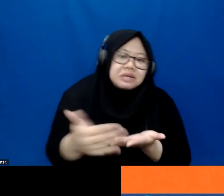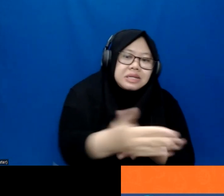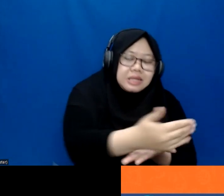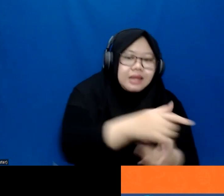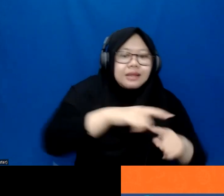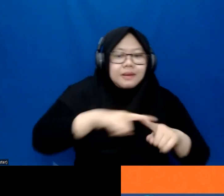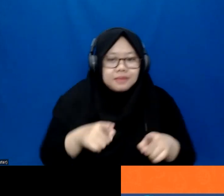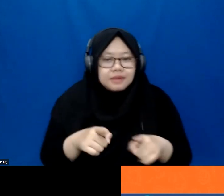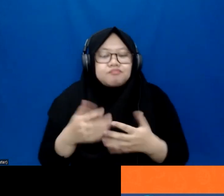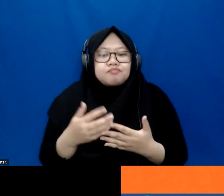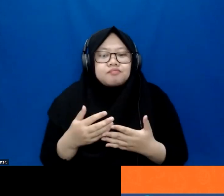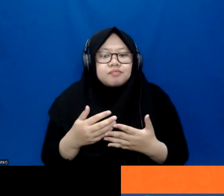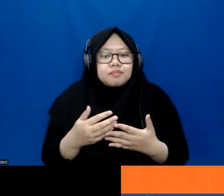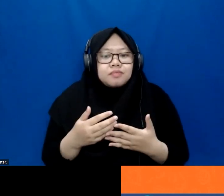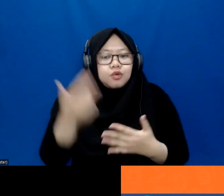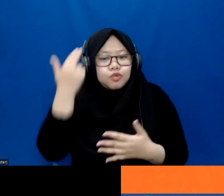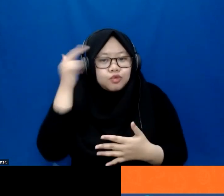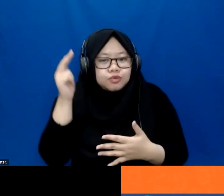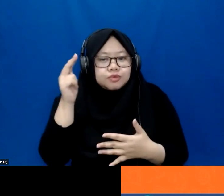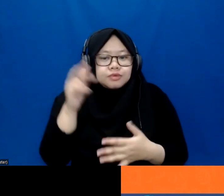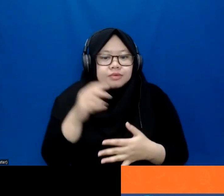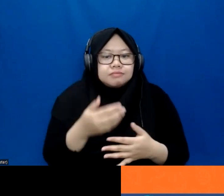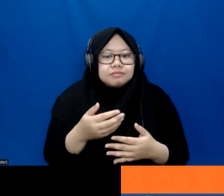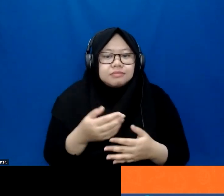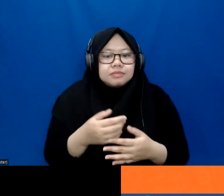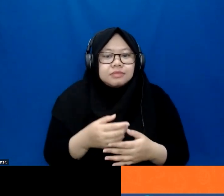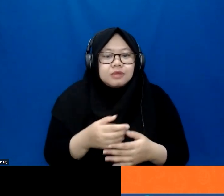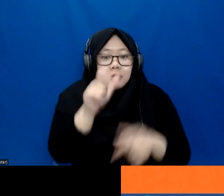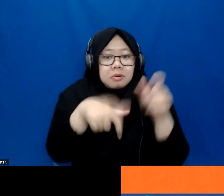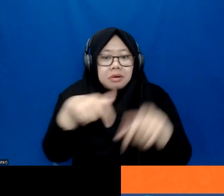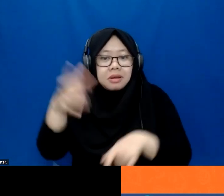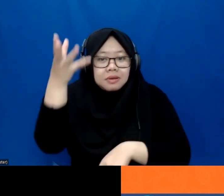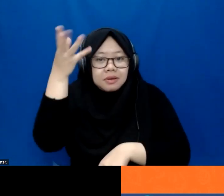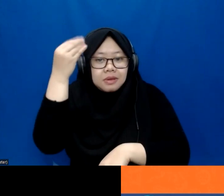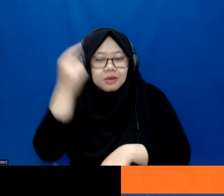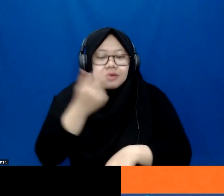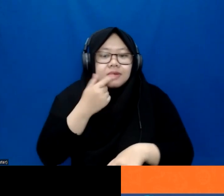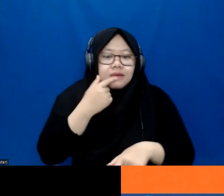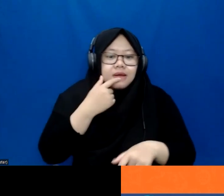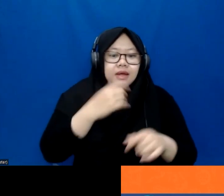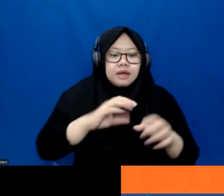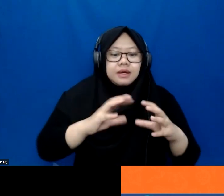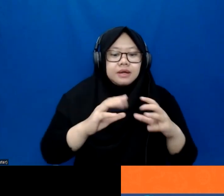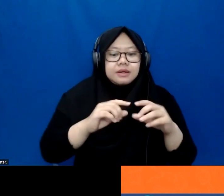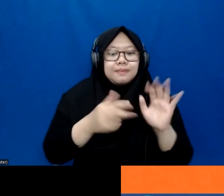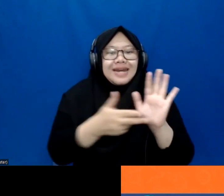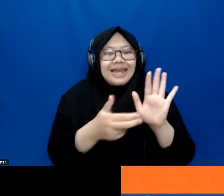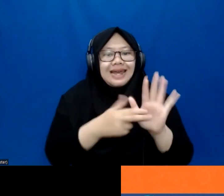for those who know about the Washington Consensus Group, and this is